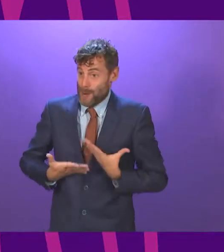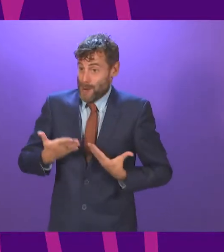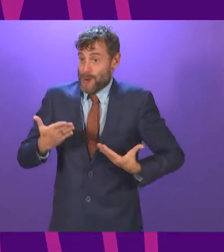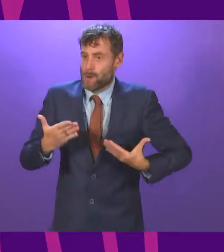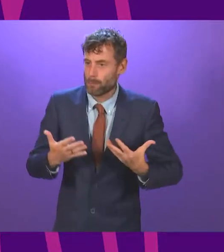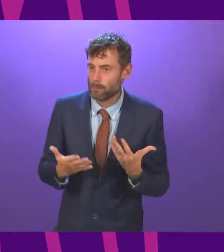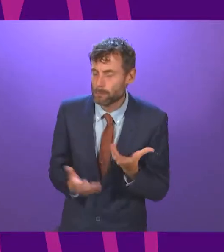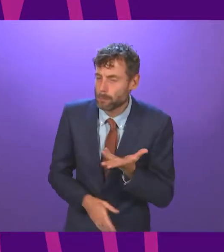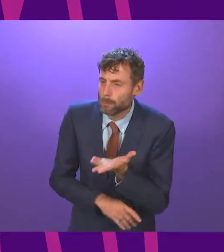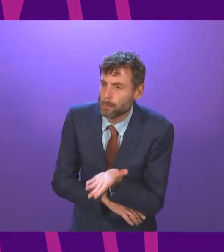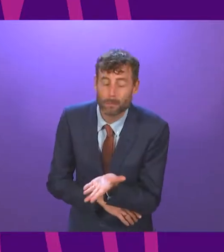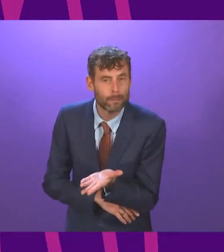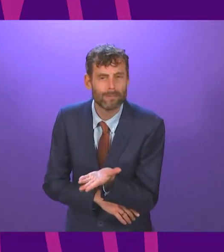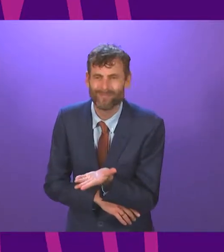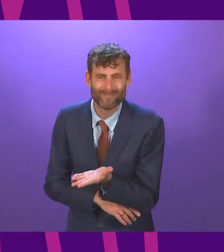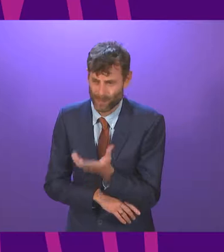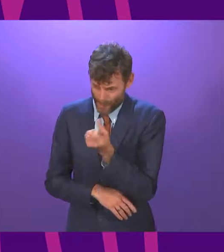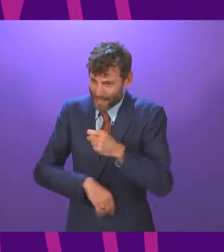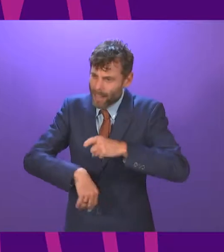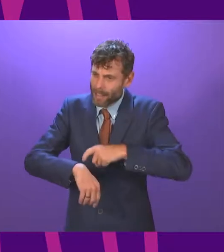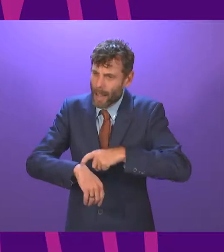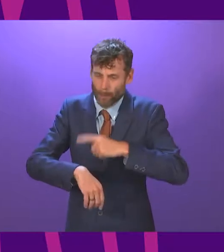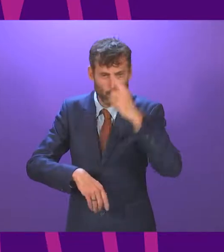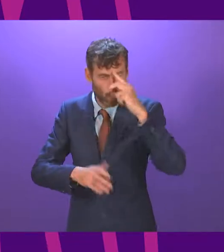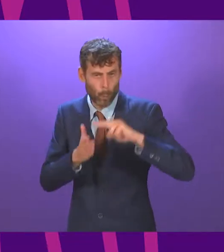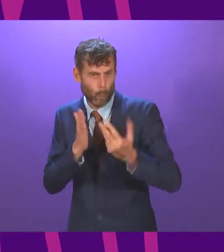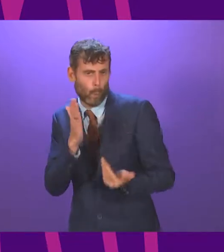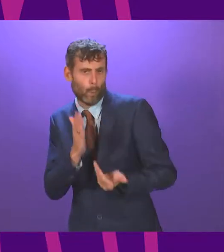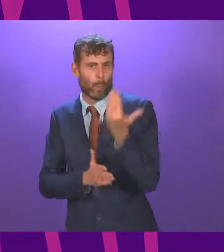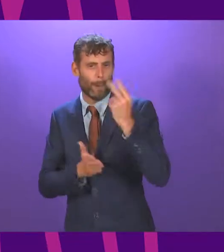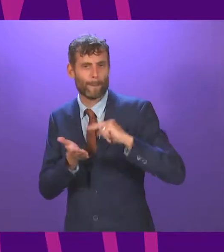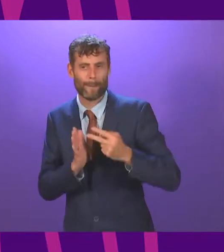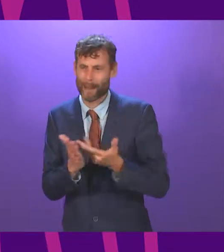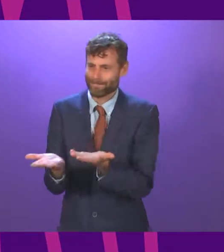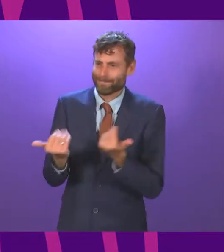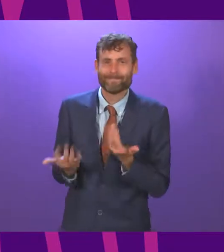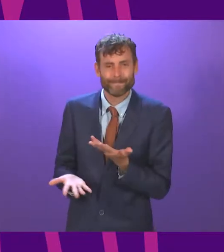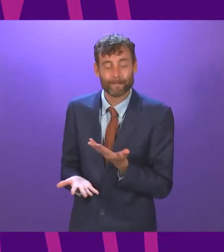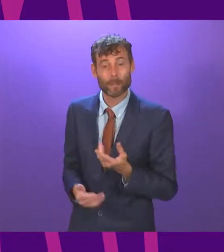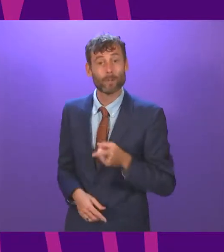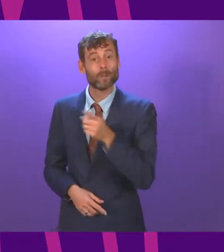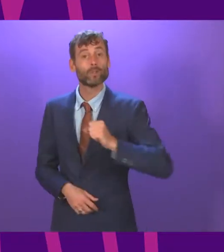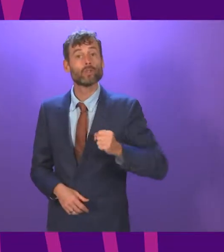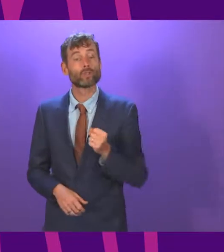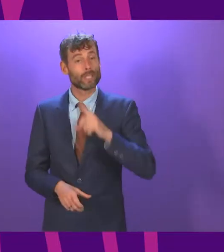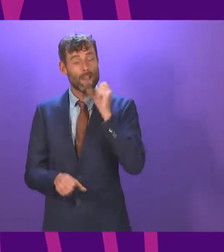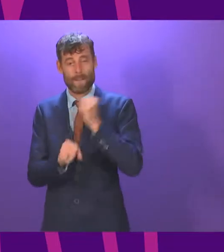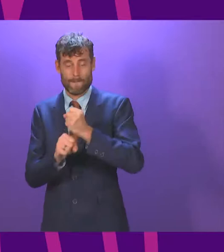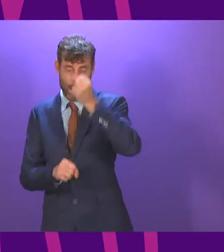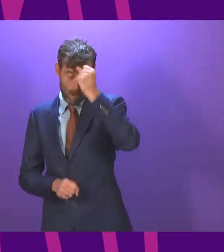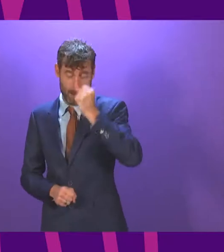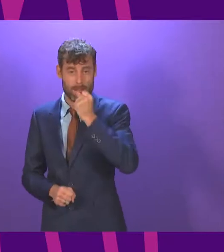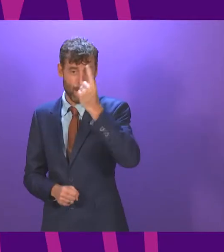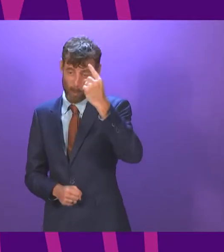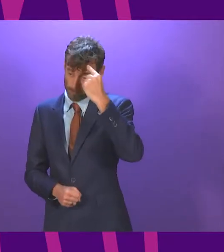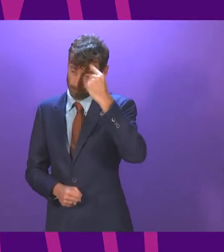returning. What can be more depressing than the realisation that the priority for the Scottish Government's Deputy First Minister